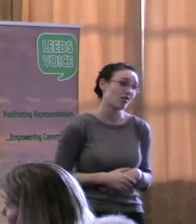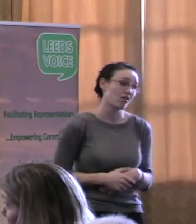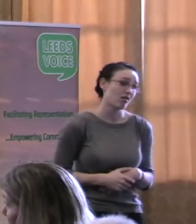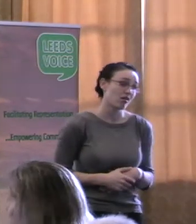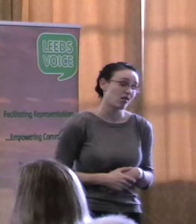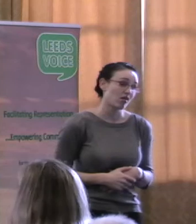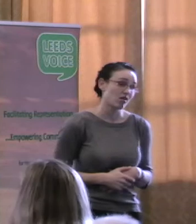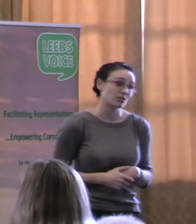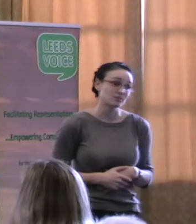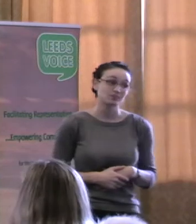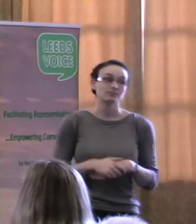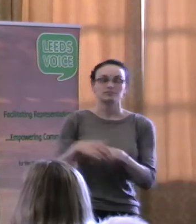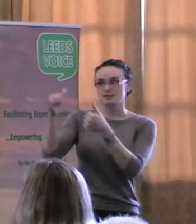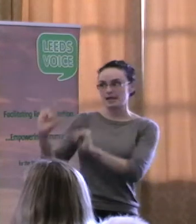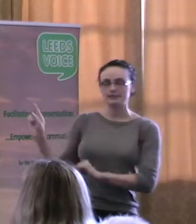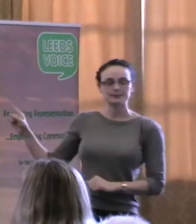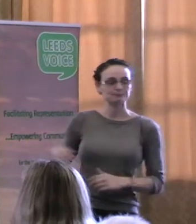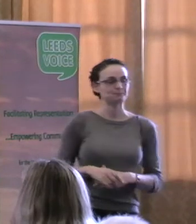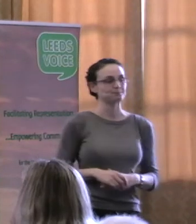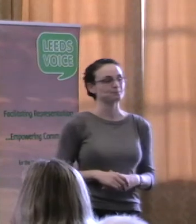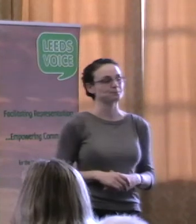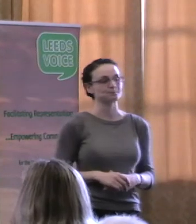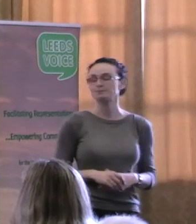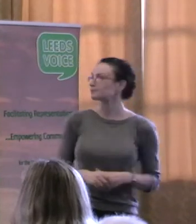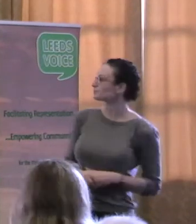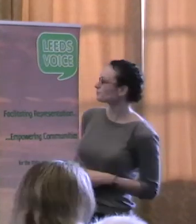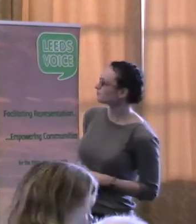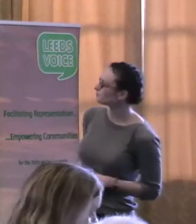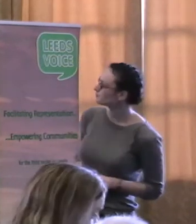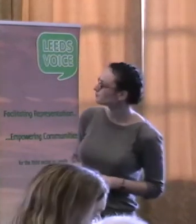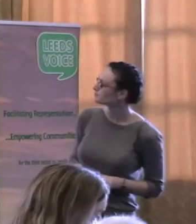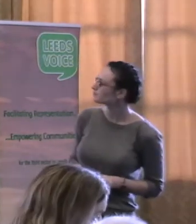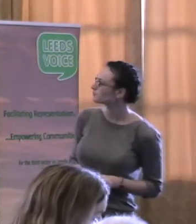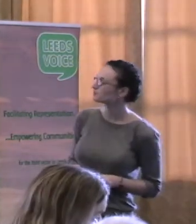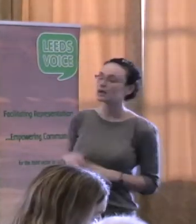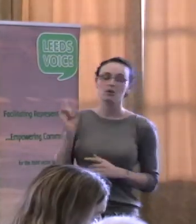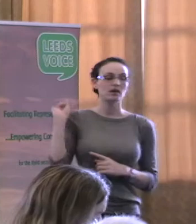Next slide, please. This overhead is trying to convey to